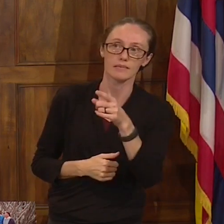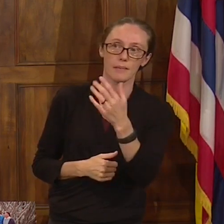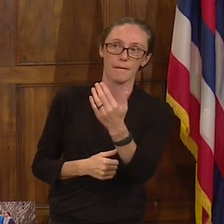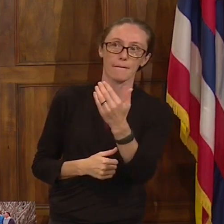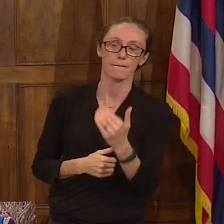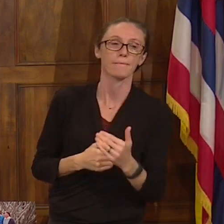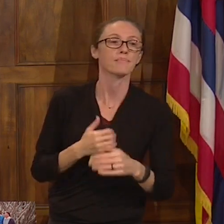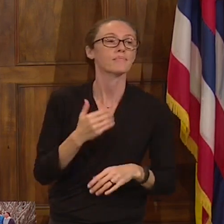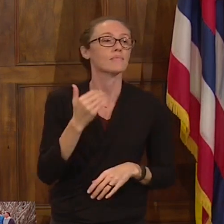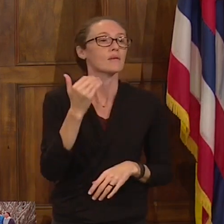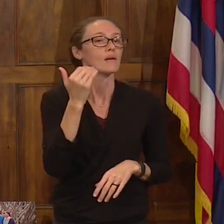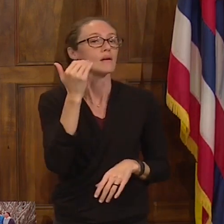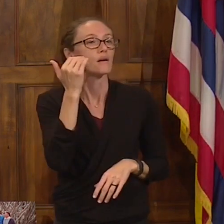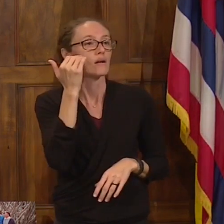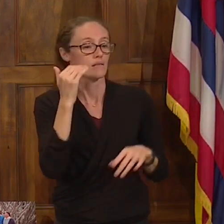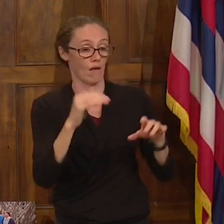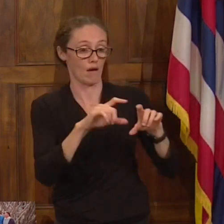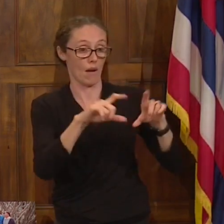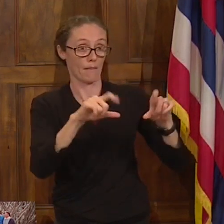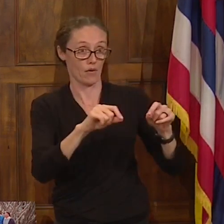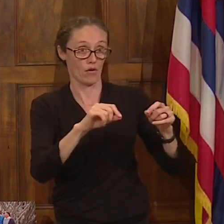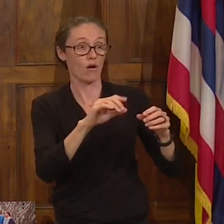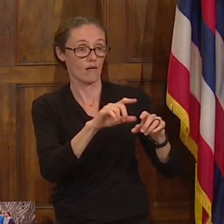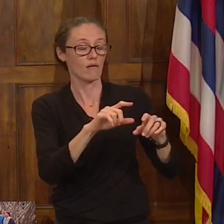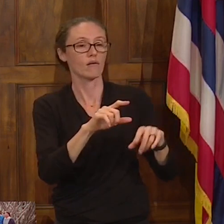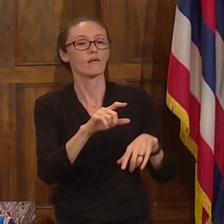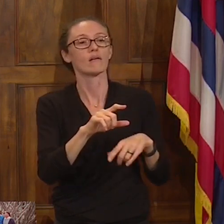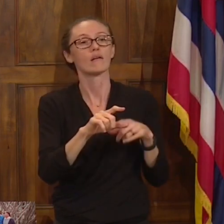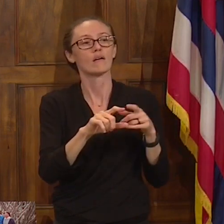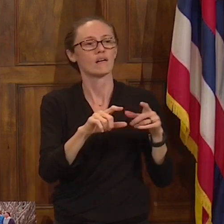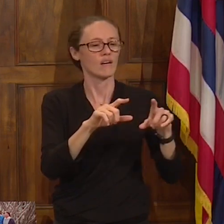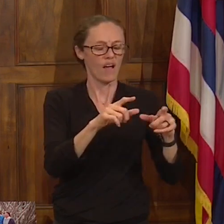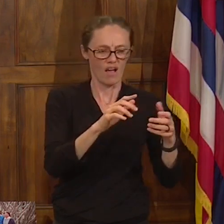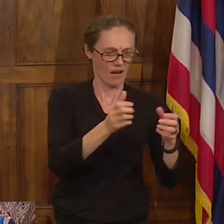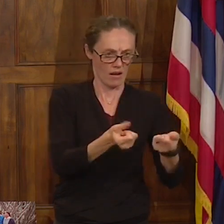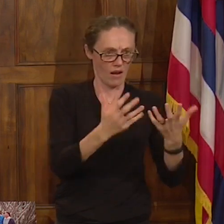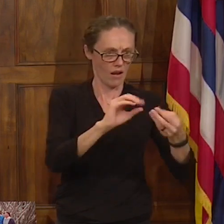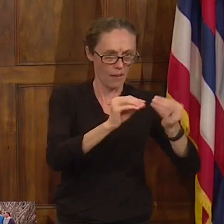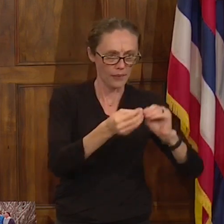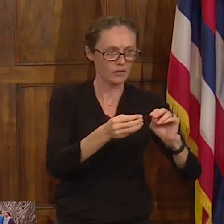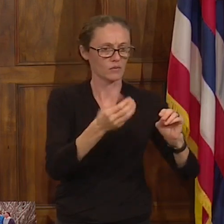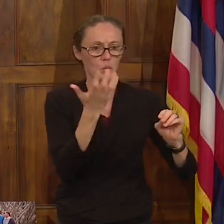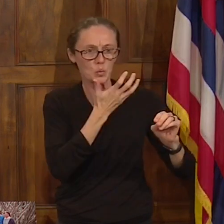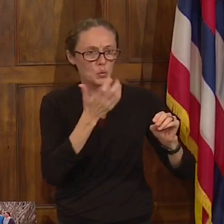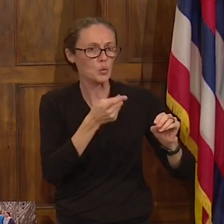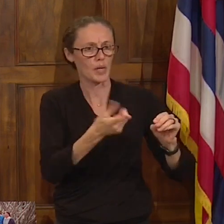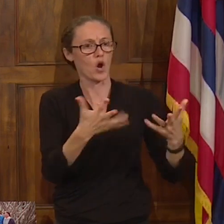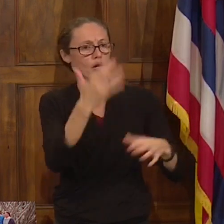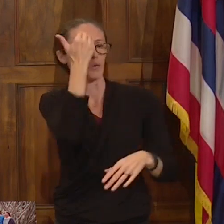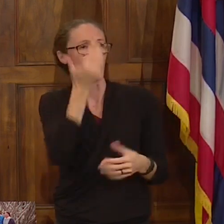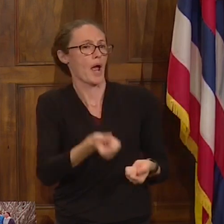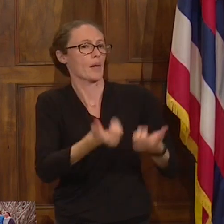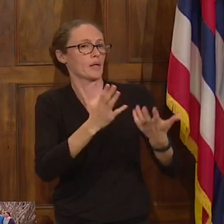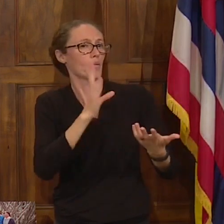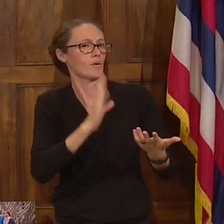number of cards that needed to be activated, Derek at Hawaii News now just wants to know what happened and why for this backlog.